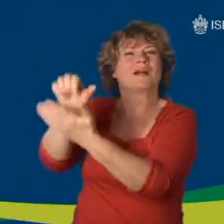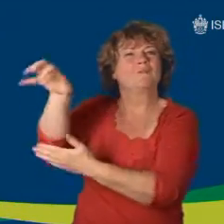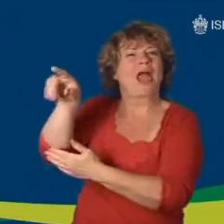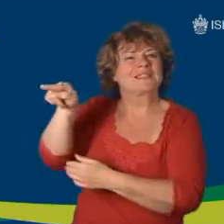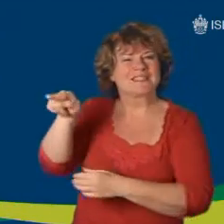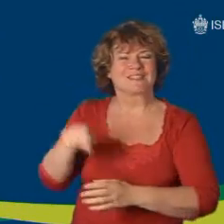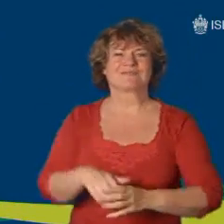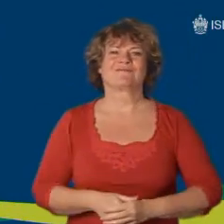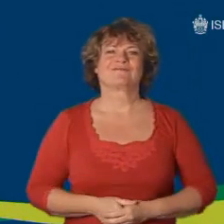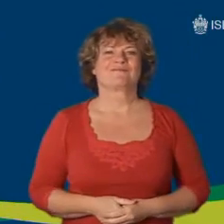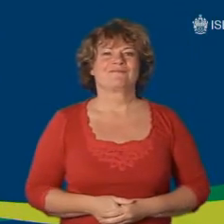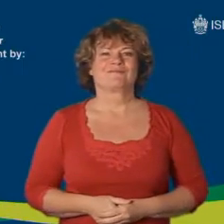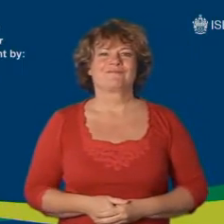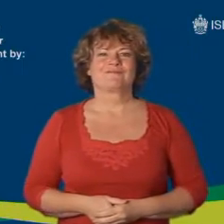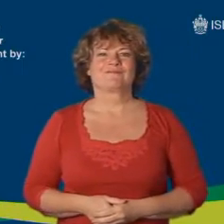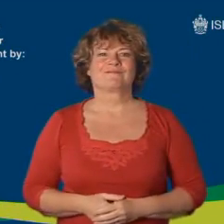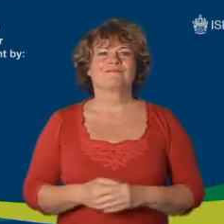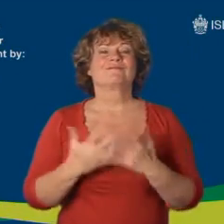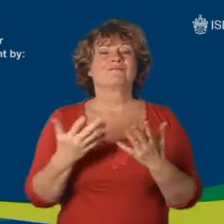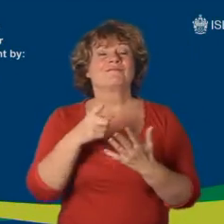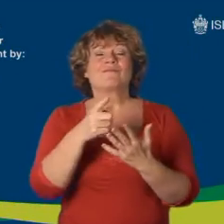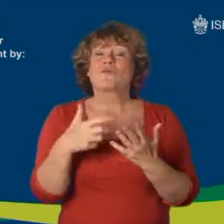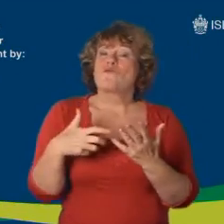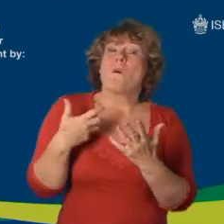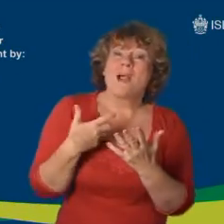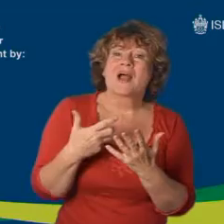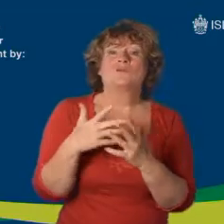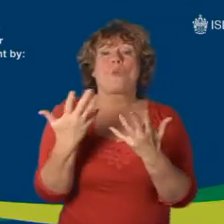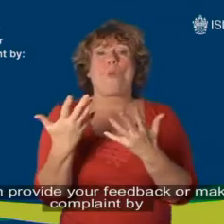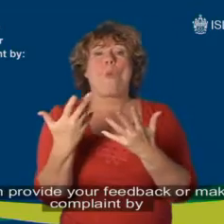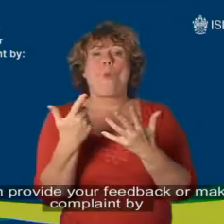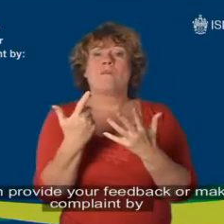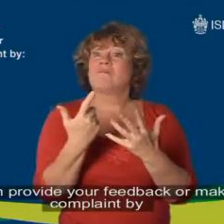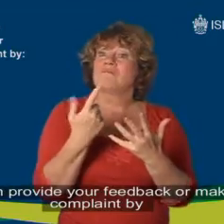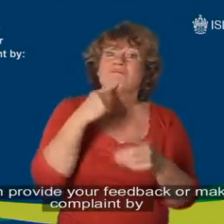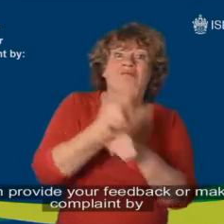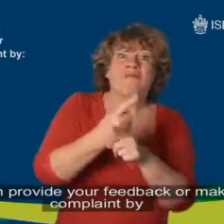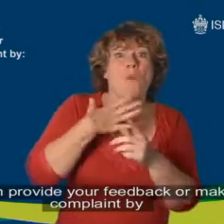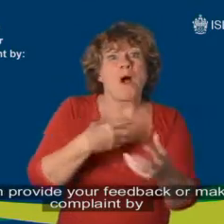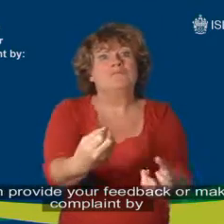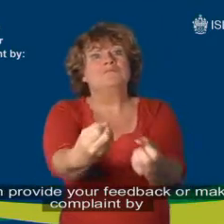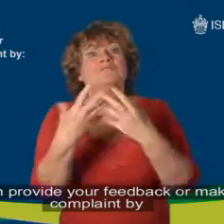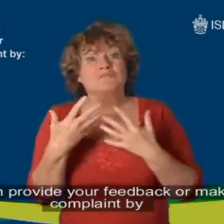your feedback to